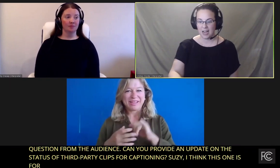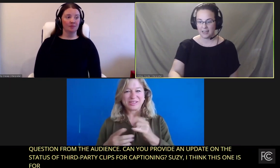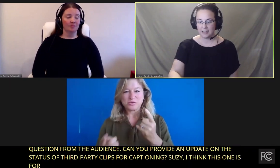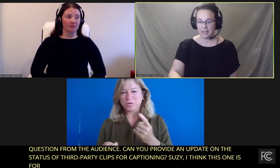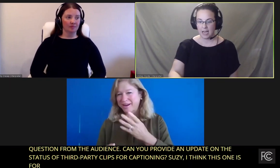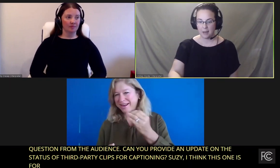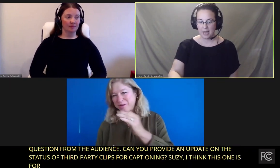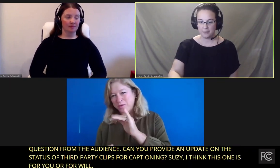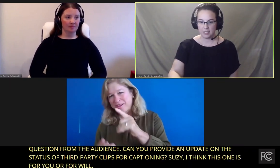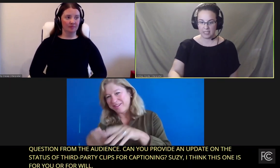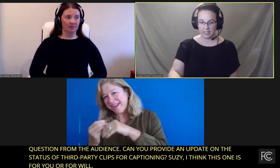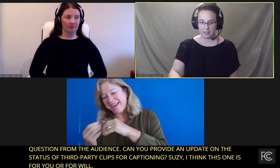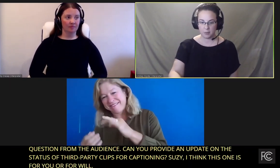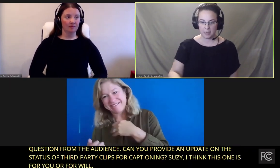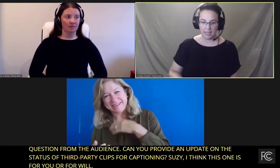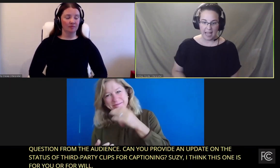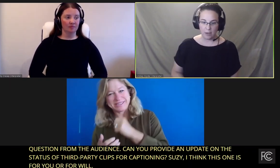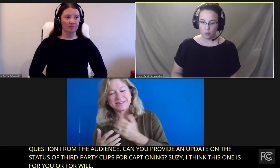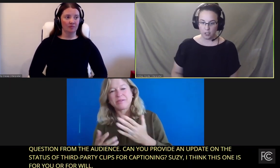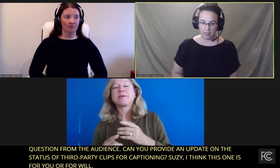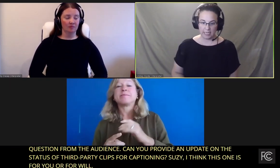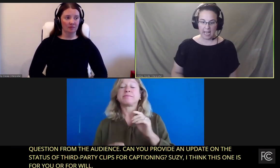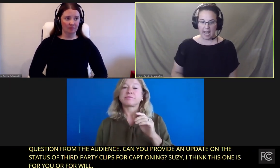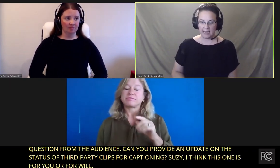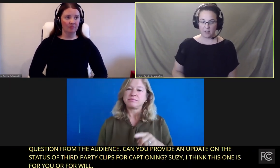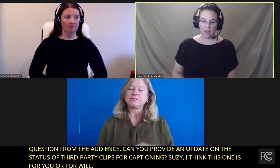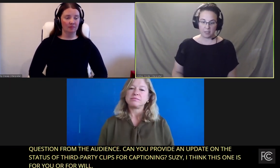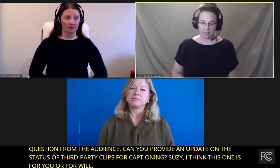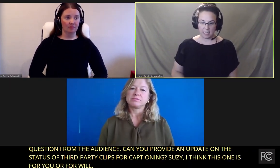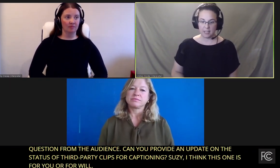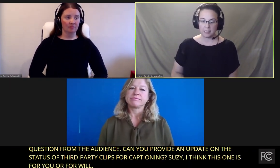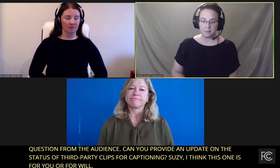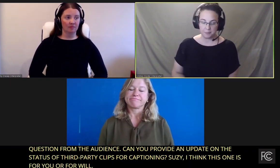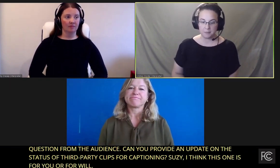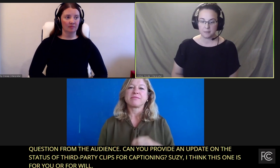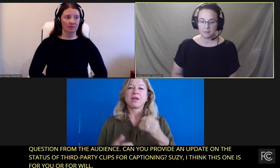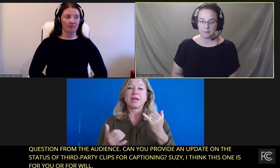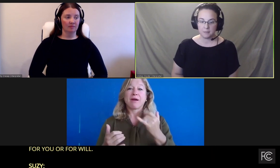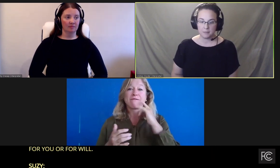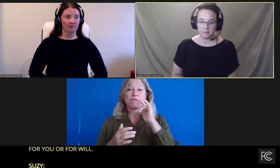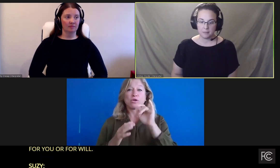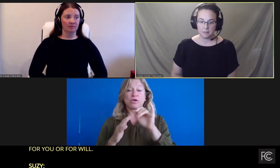Sure. Hi. I'm happy to take this one. And Will, you can add if I've missed anything.